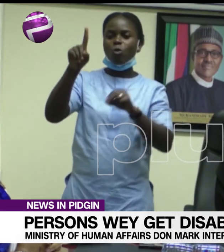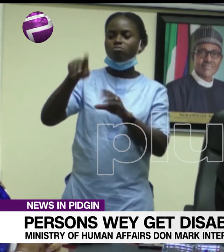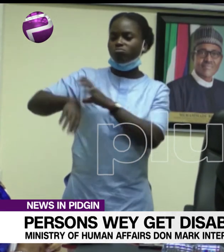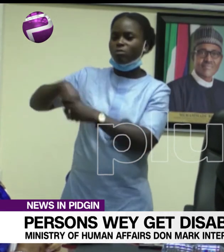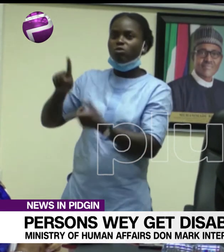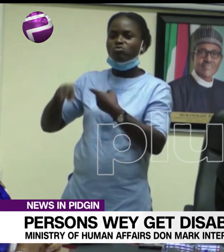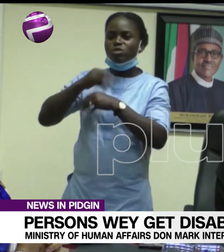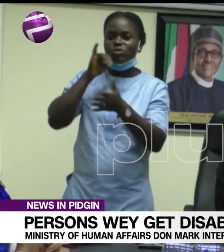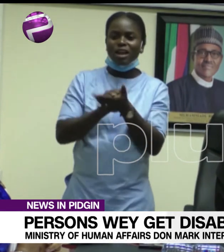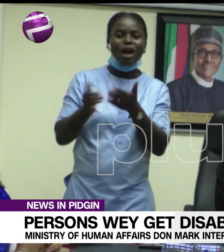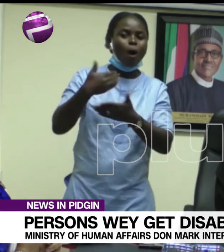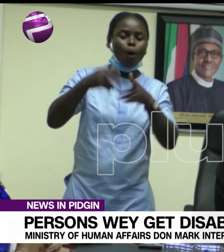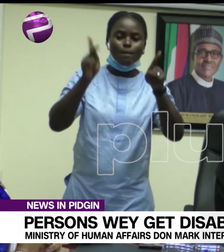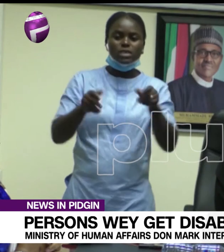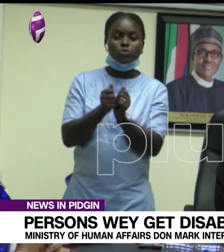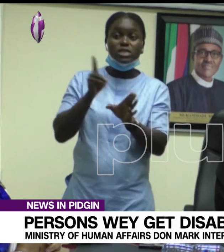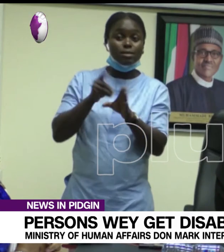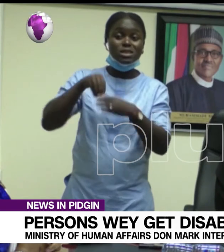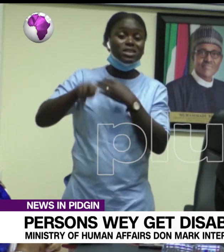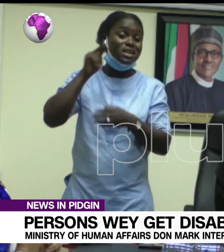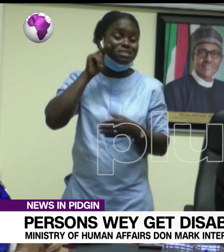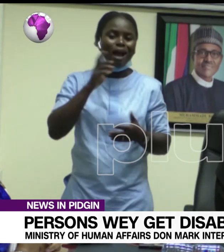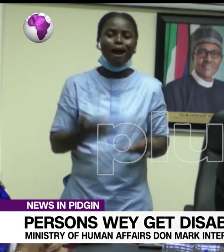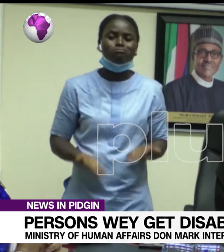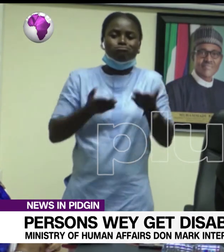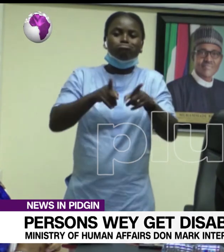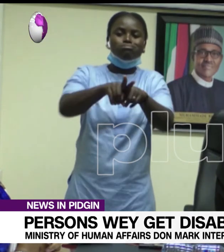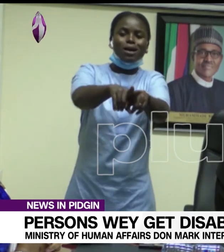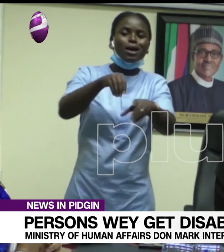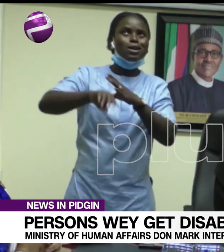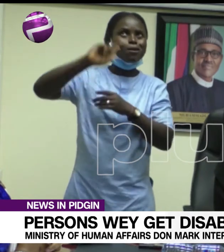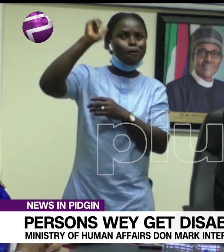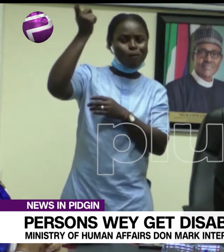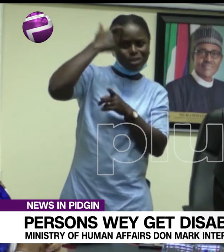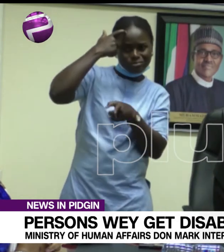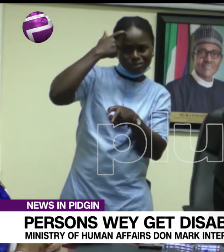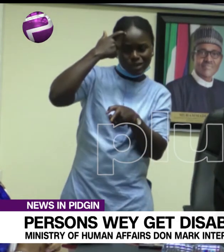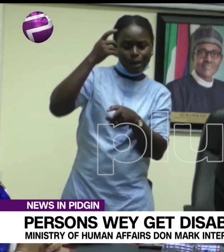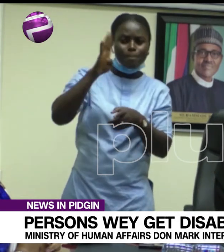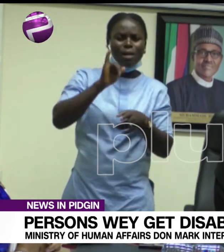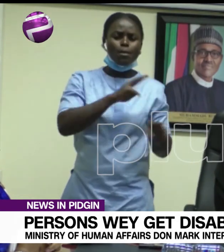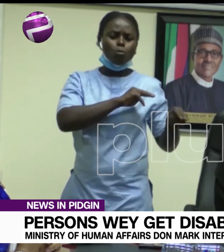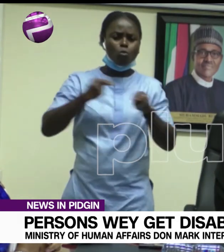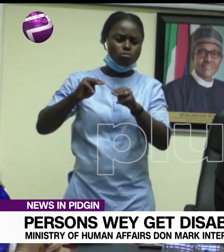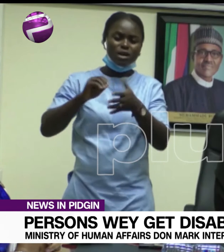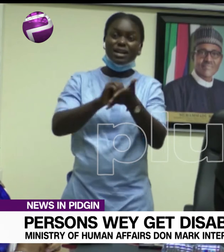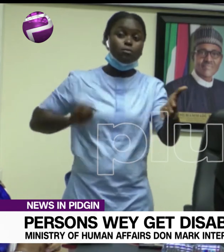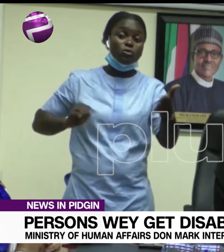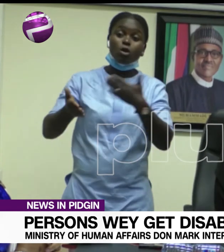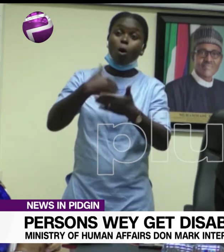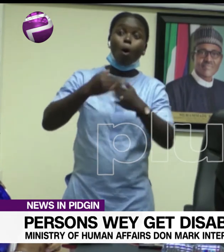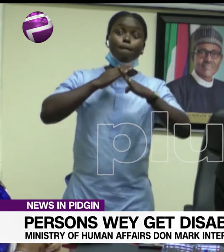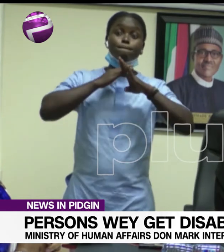ensure that all persons with disabilities in Nigeria are carried along in governance by removing all barriers persons that